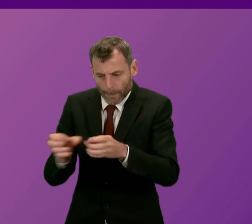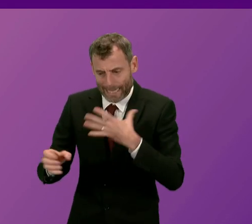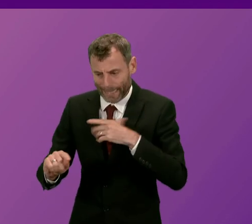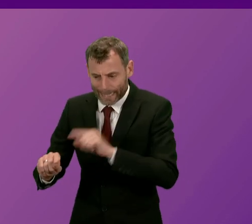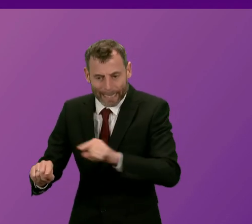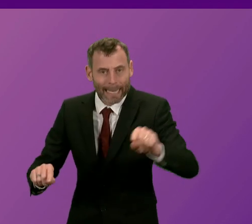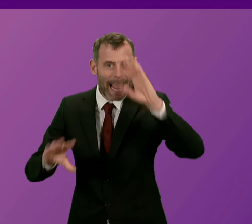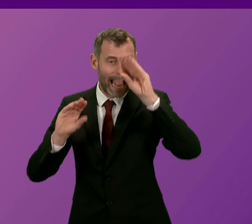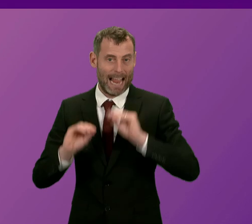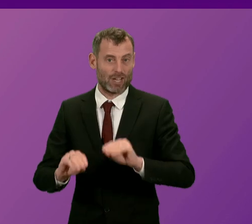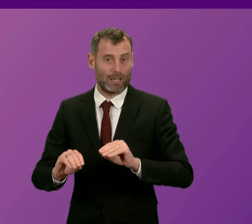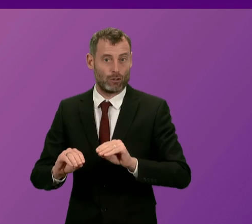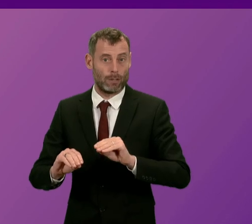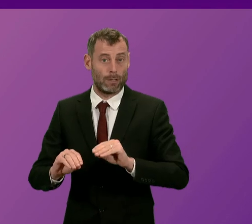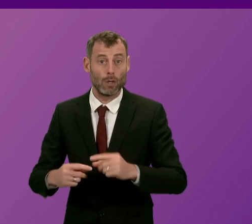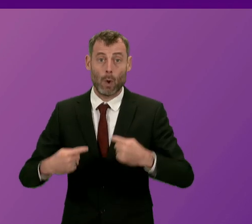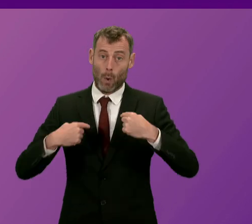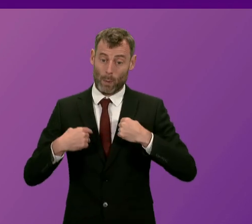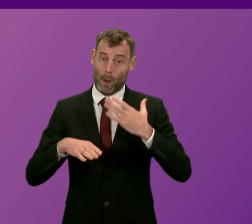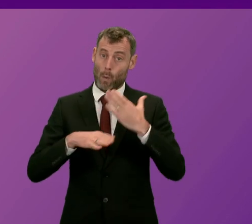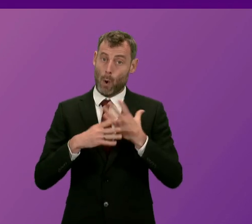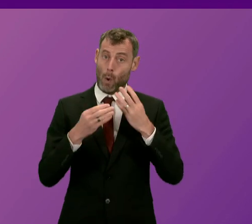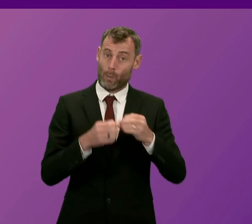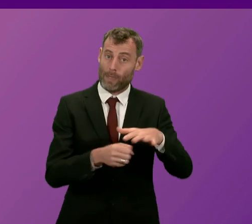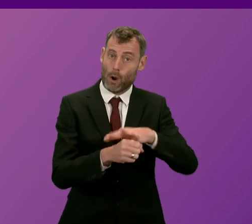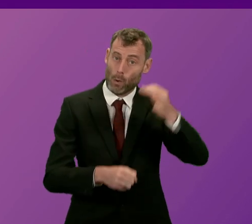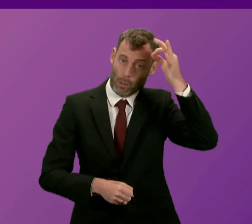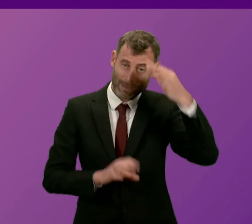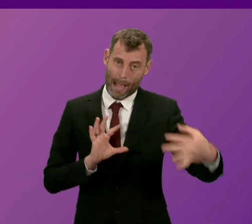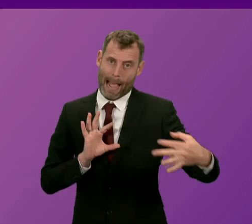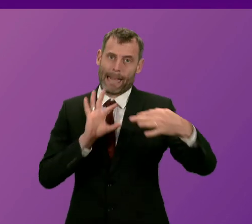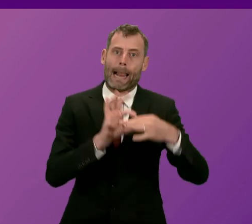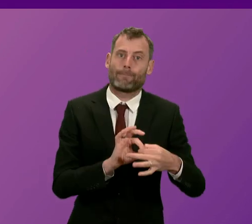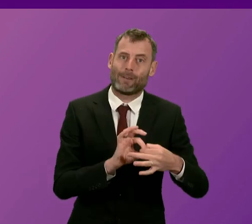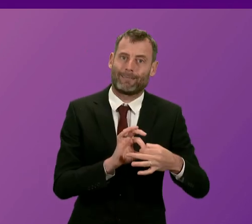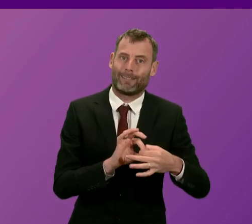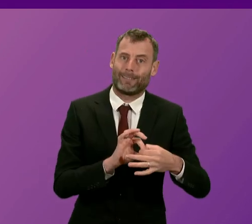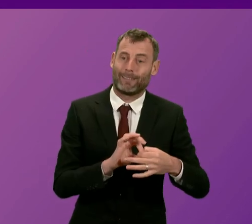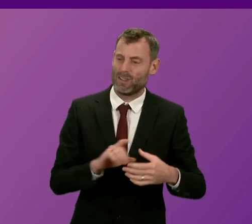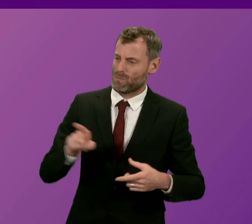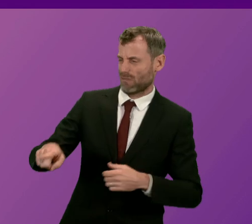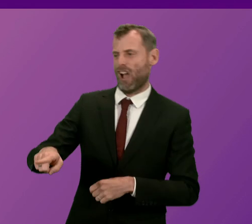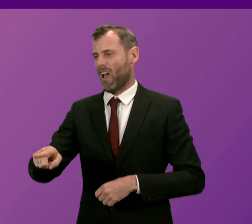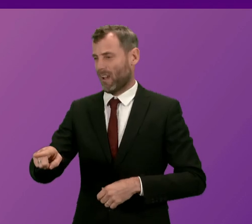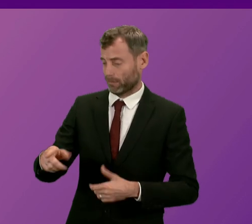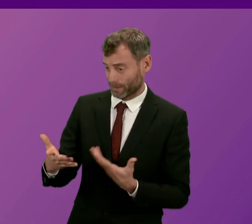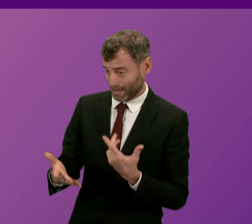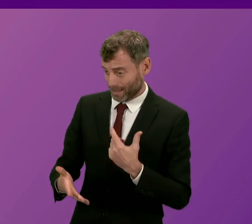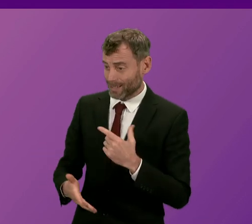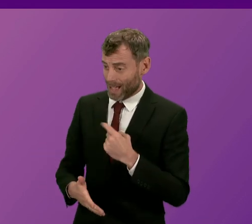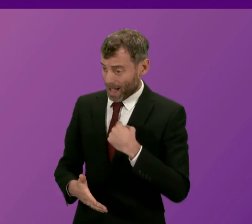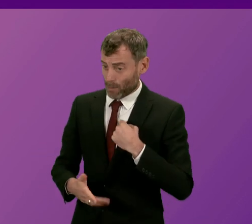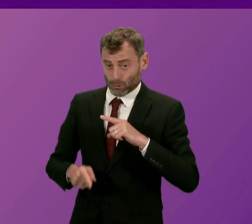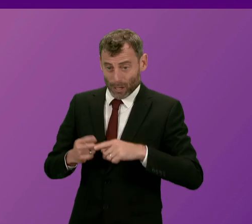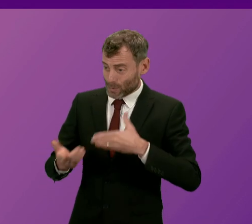which is a collaboration between the government and local authorities, which is the point I was going to make before the groaning started from the Conservative